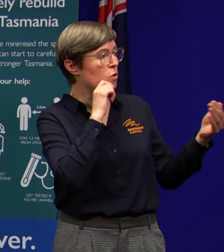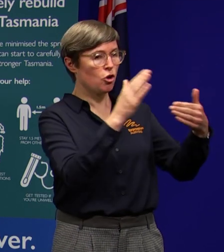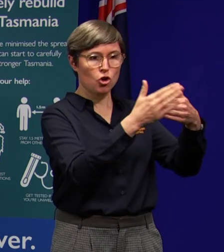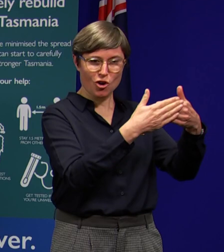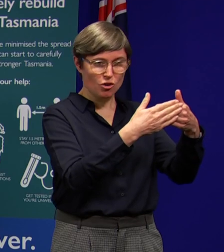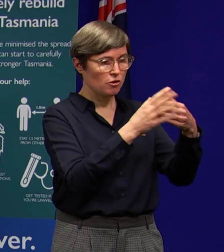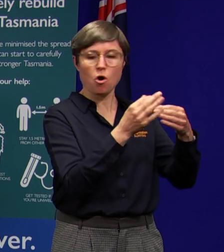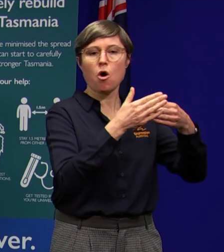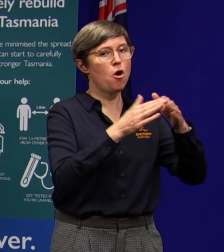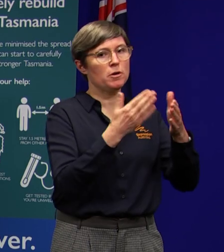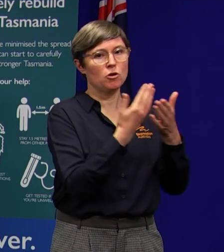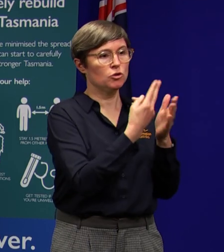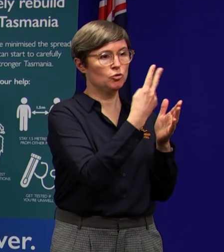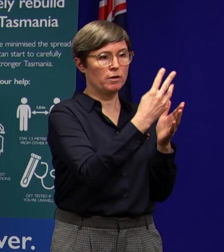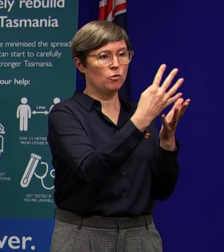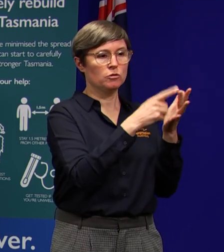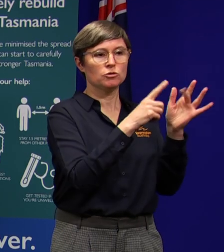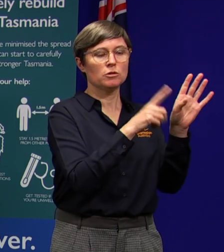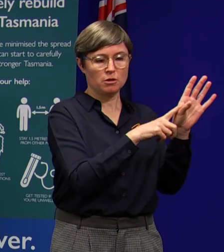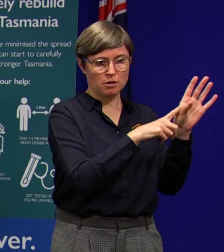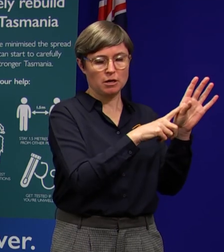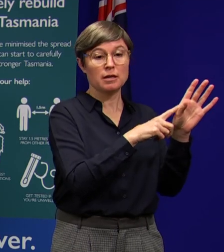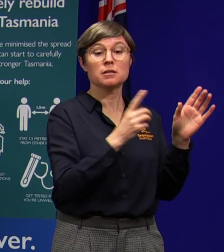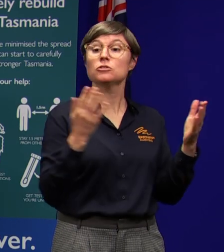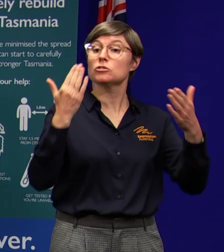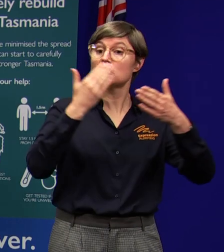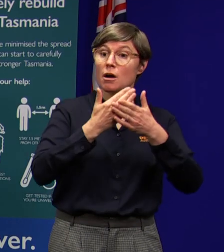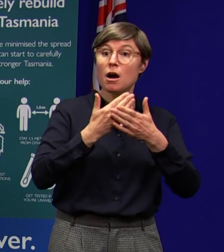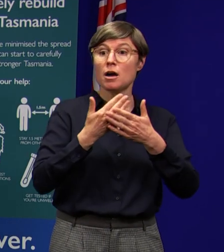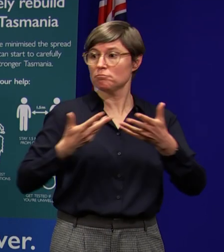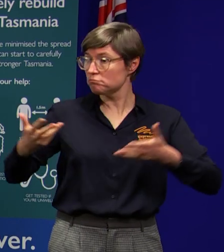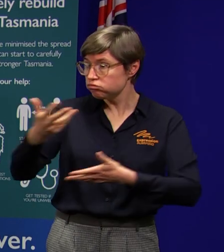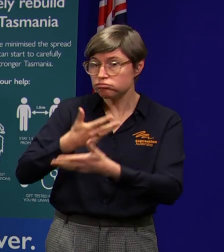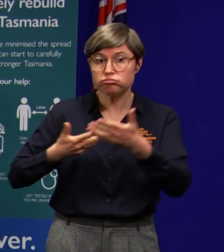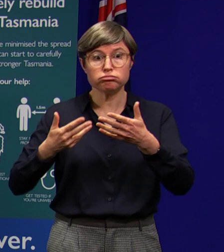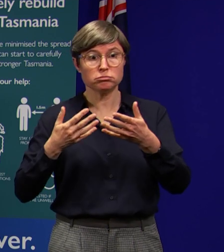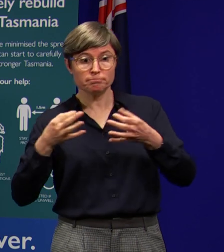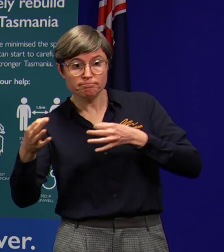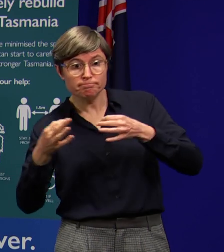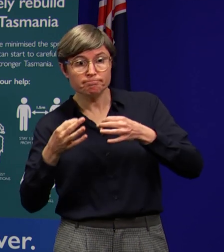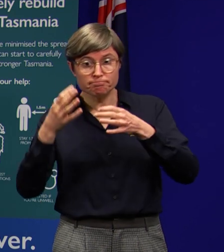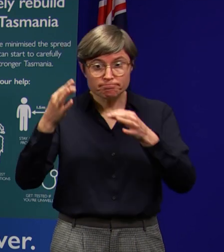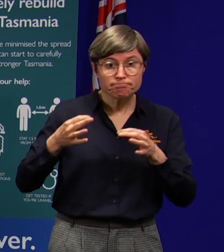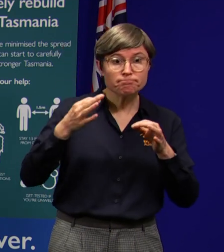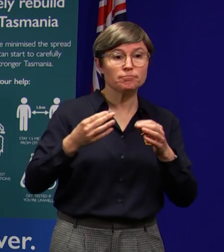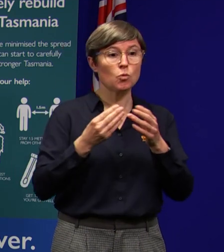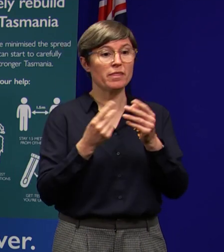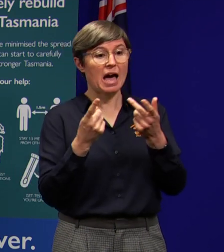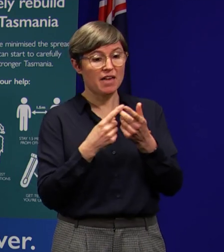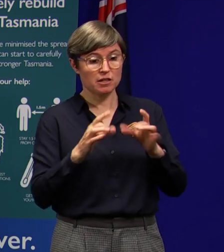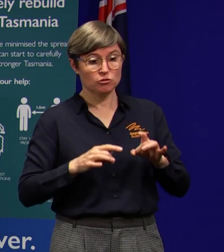continue to take advice tonight in terms of how we will treat and deal with other states and territories. for obvious reasons